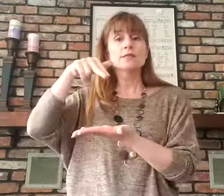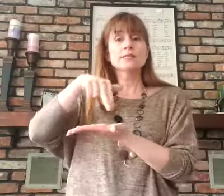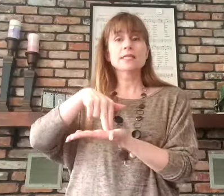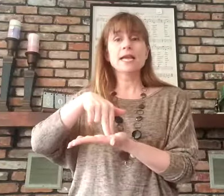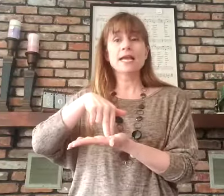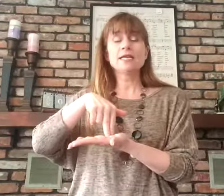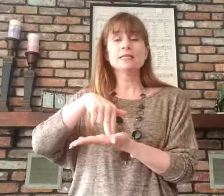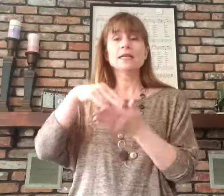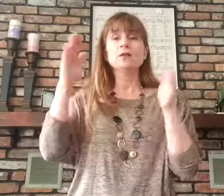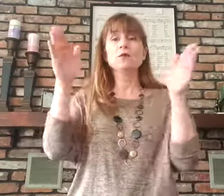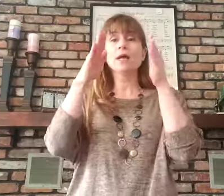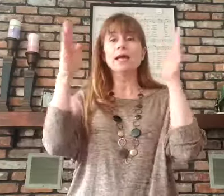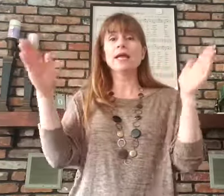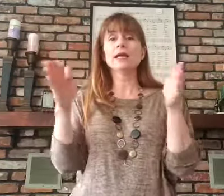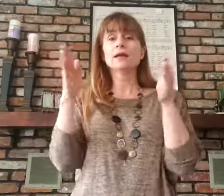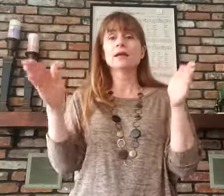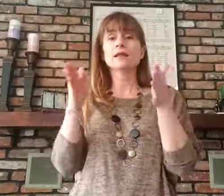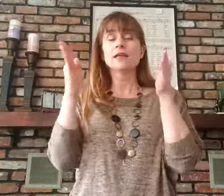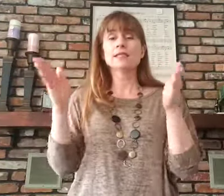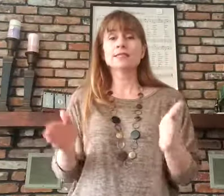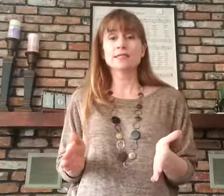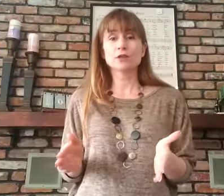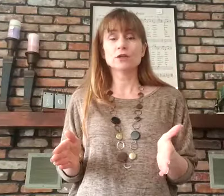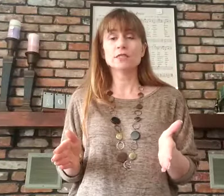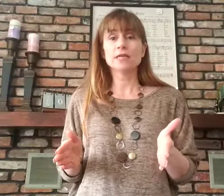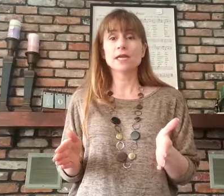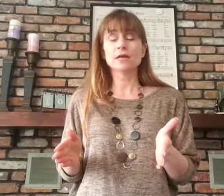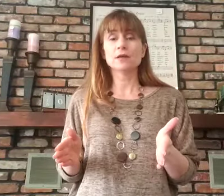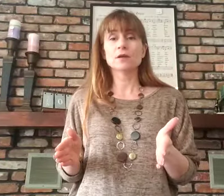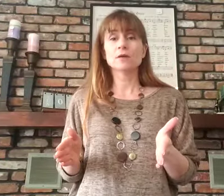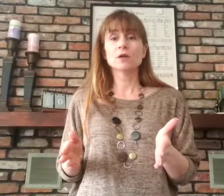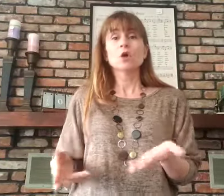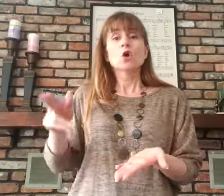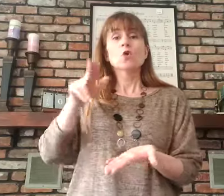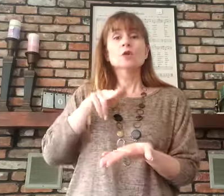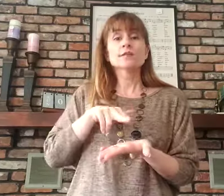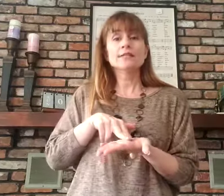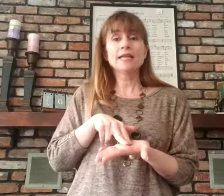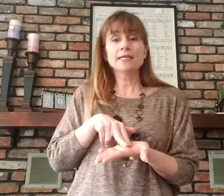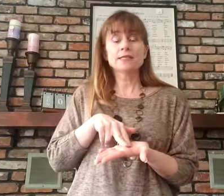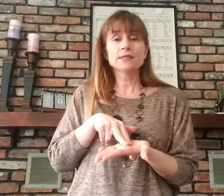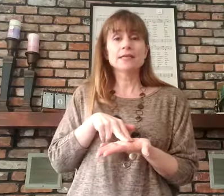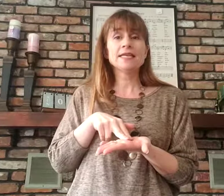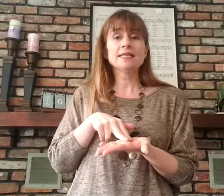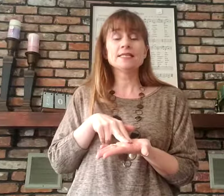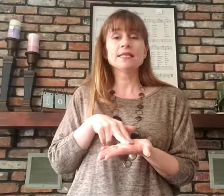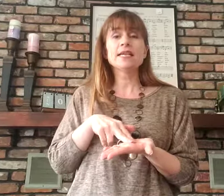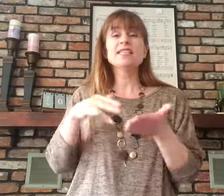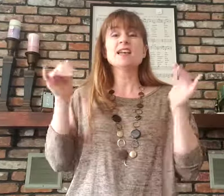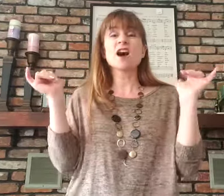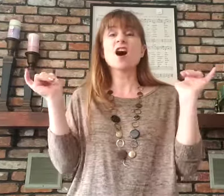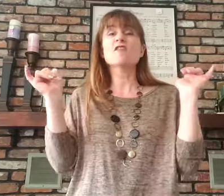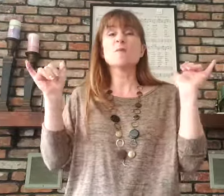stand in the way that sinners take, or sit in the seat of